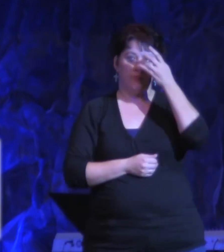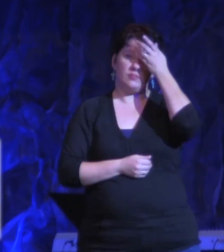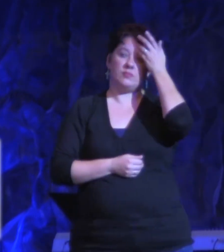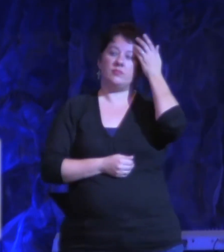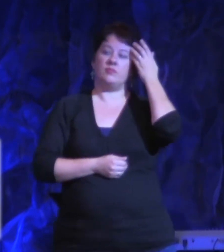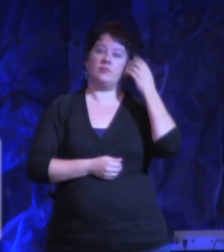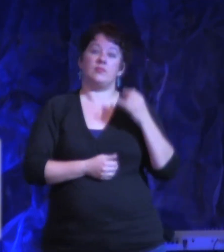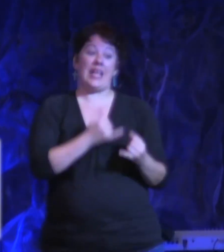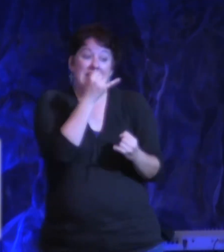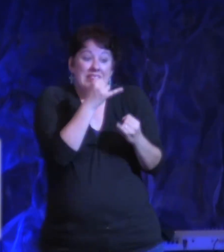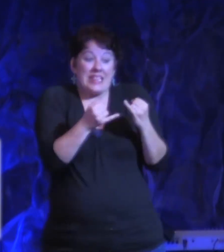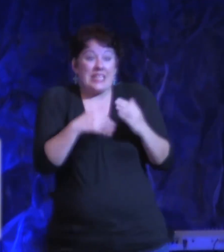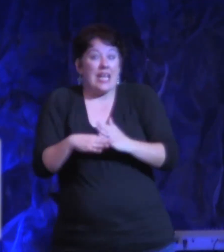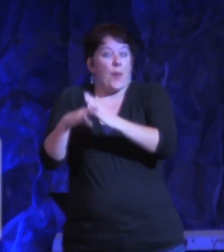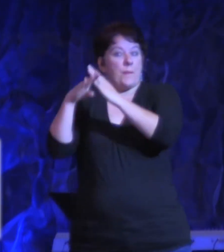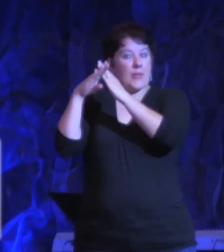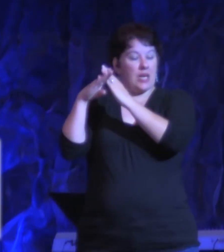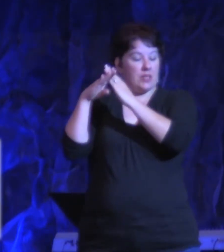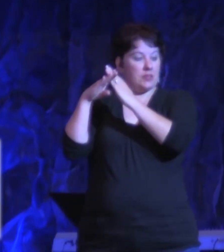And the final barrier